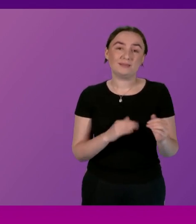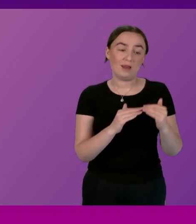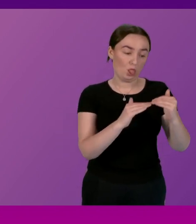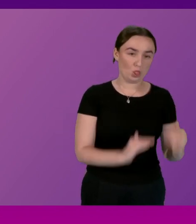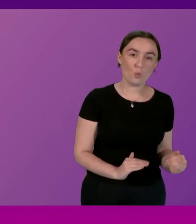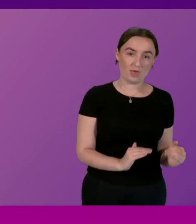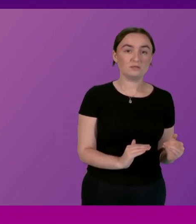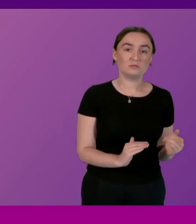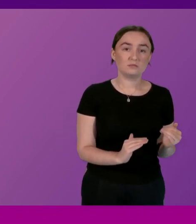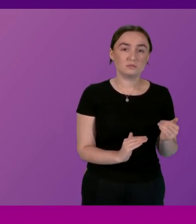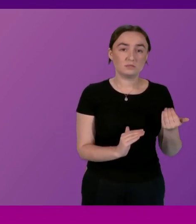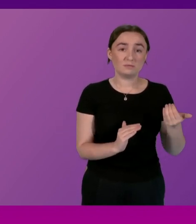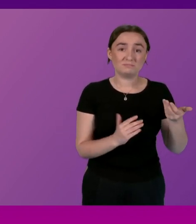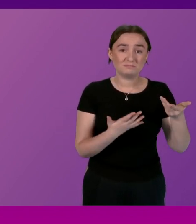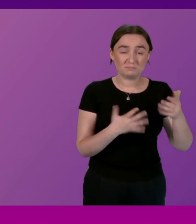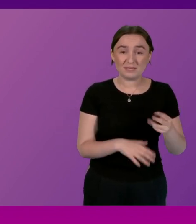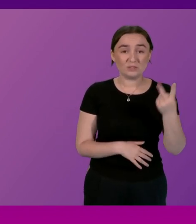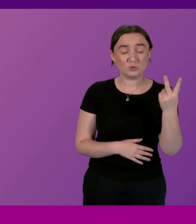are better off to the tune of about £2,000